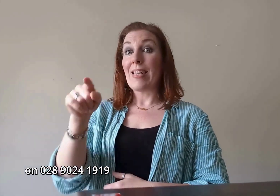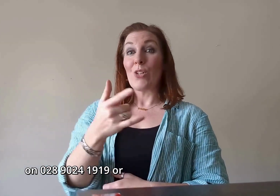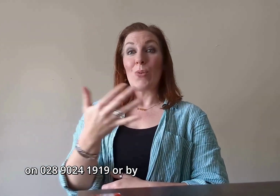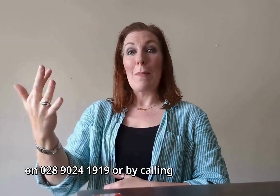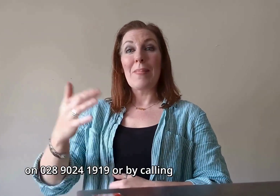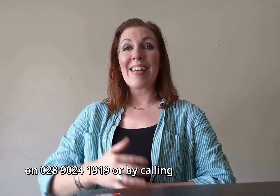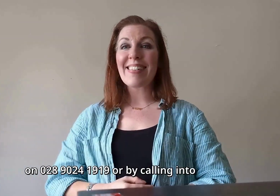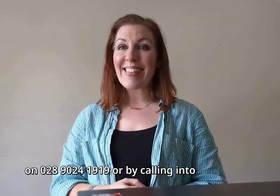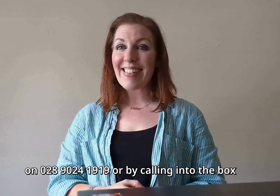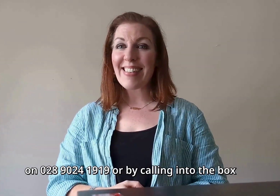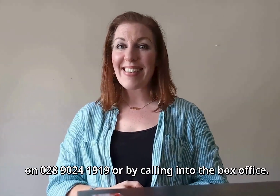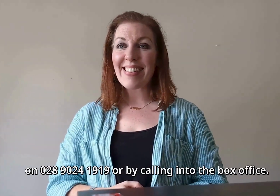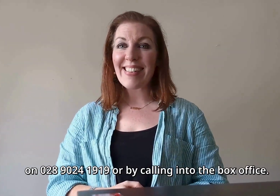or by calling in to the box office.